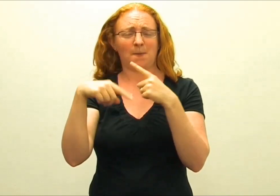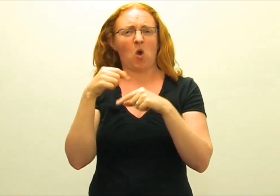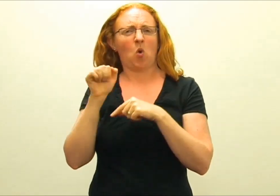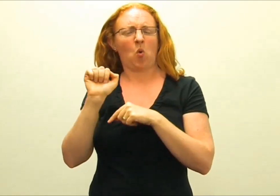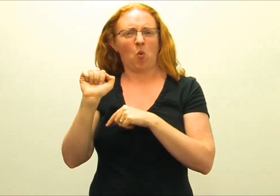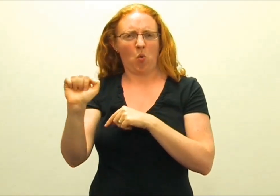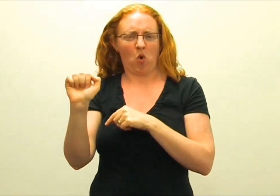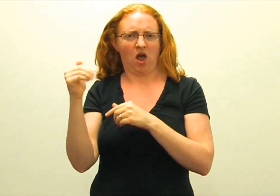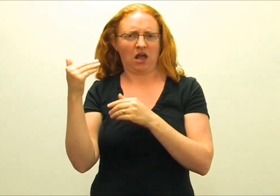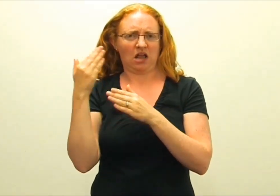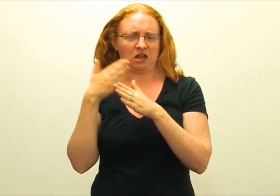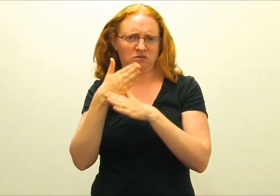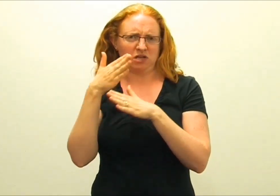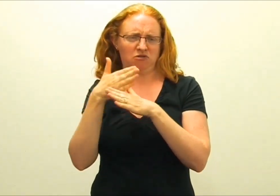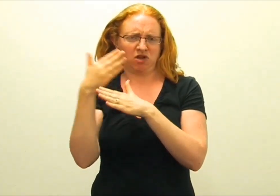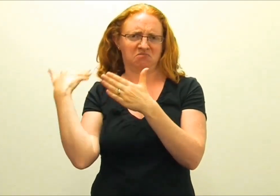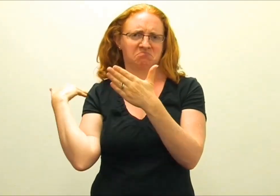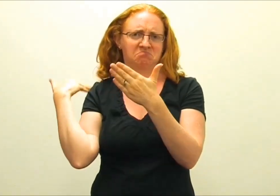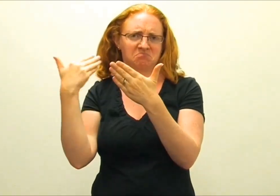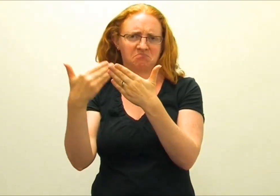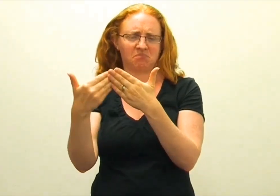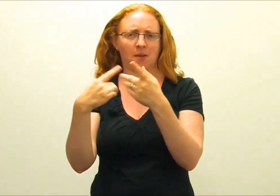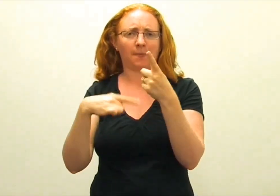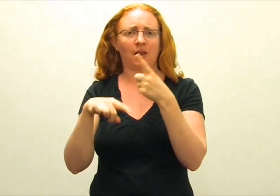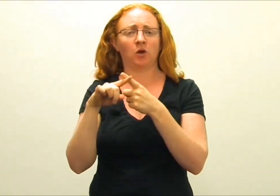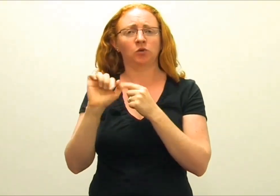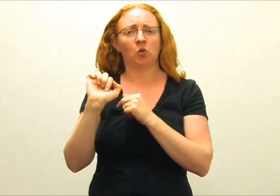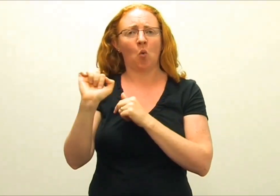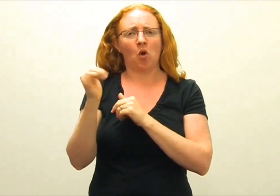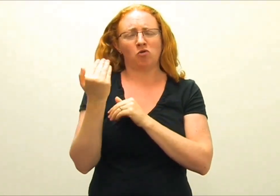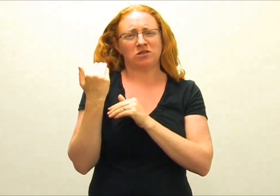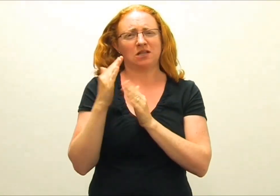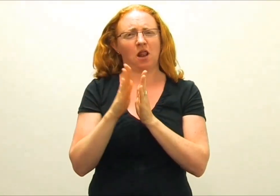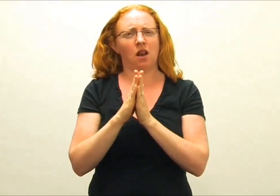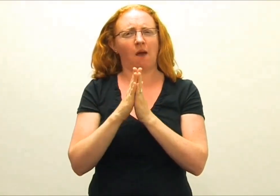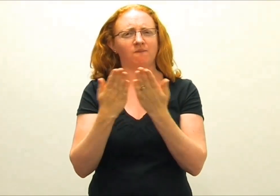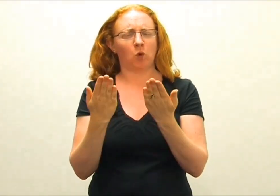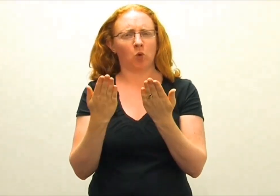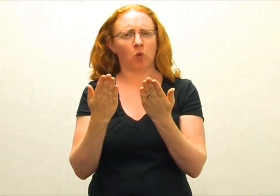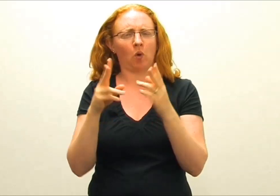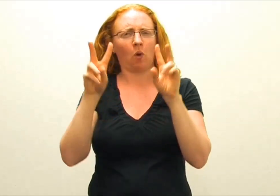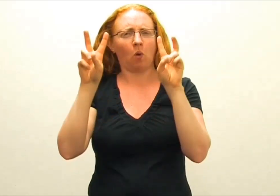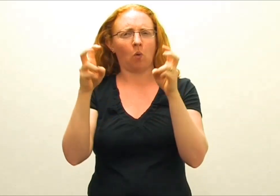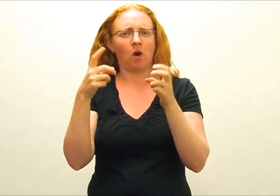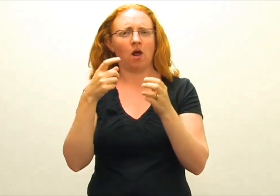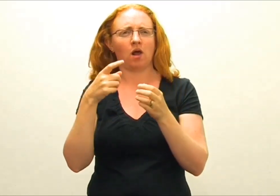her career in writing so far. Plus her recent novel,